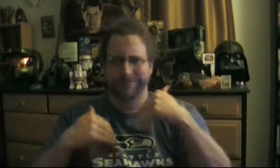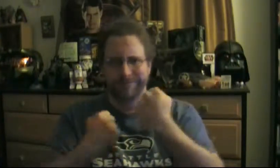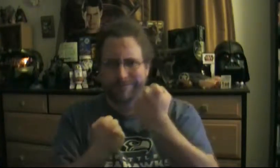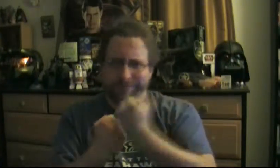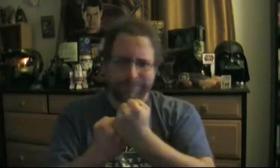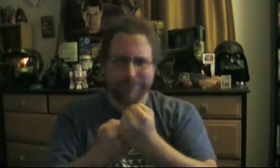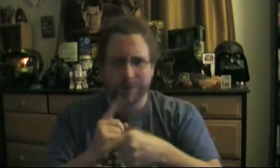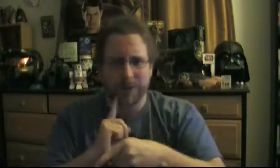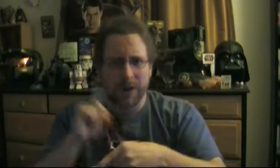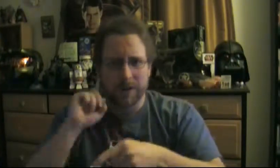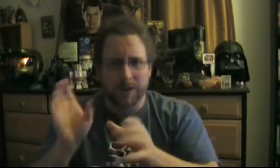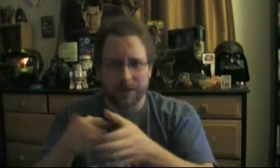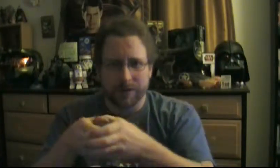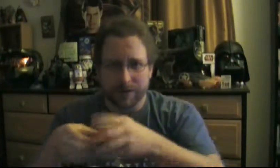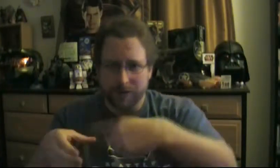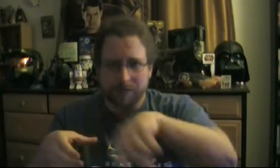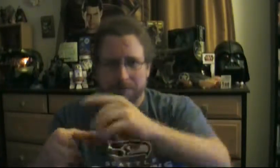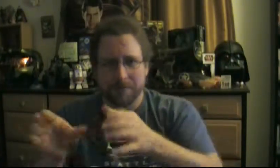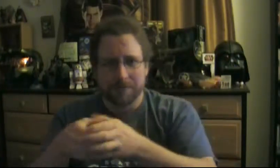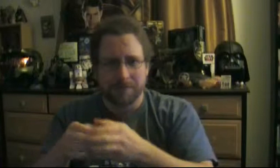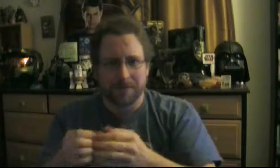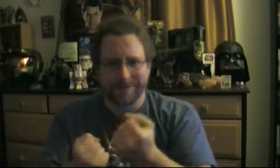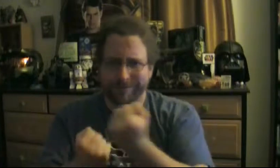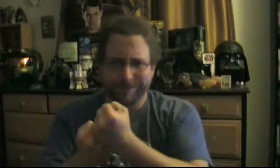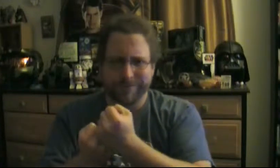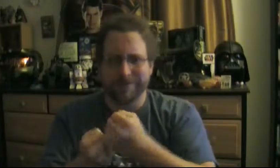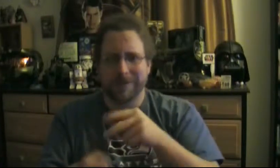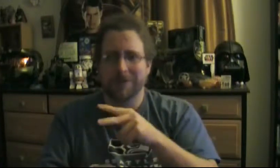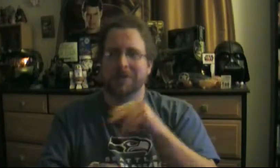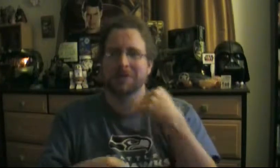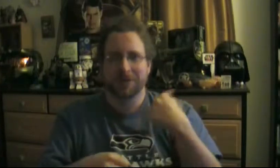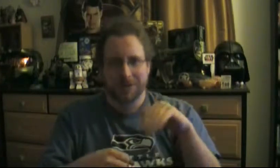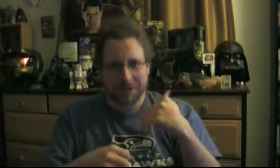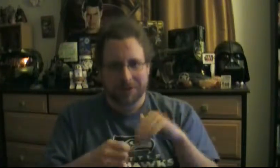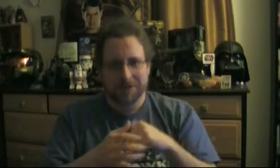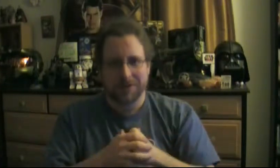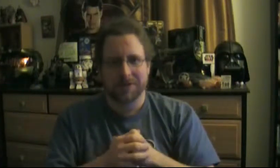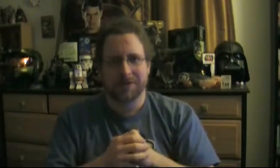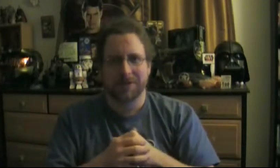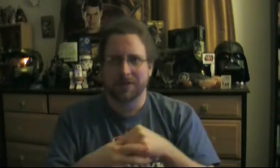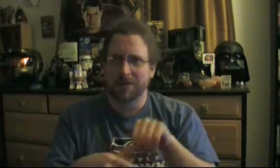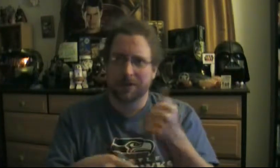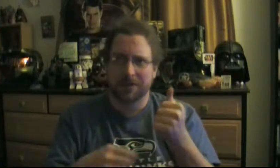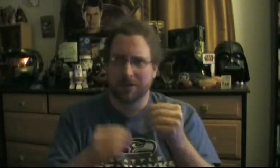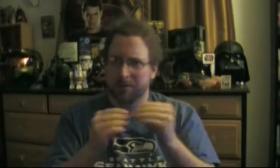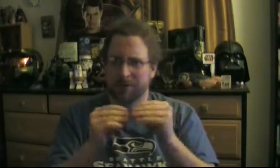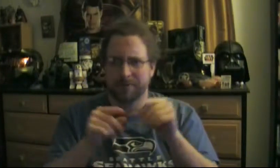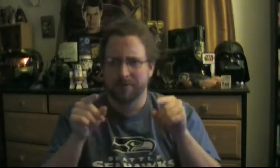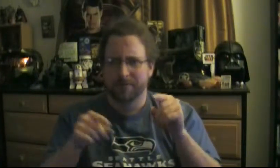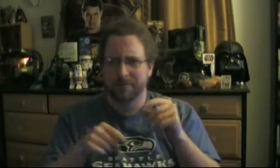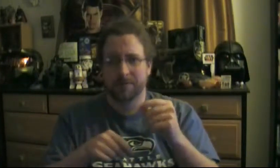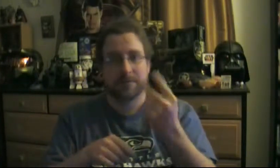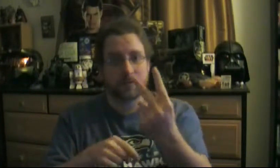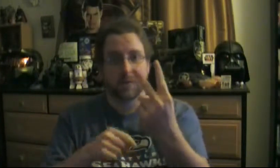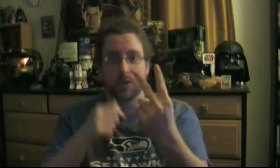back. Love is on the air at the JCPenney Super Saturday Sale. Get $10 off the coupon when you spend $25 or more.